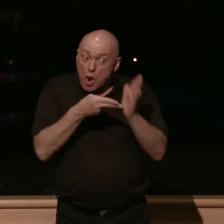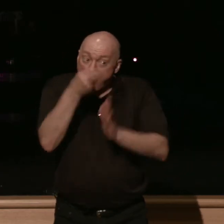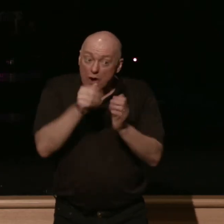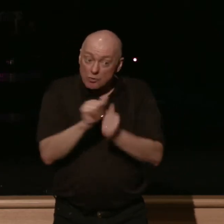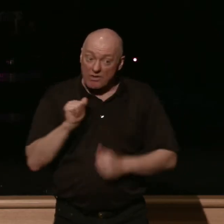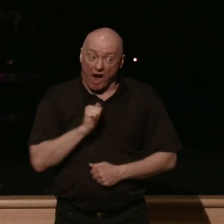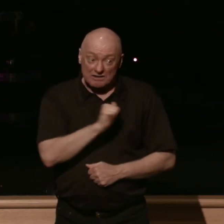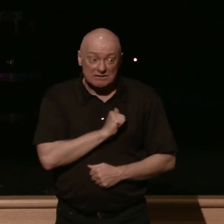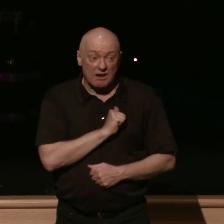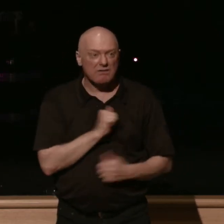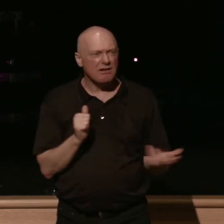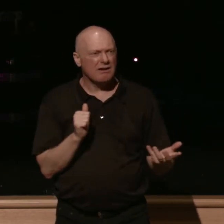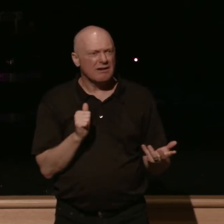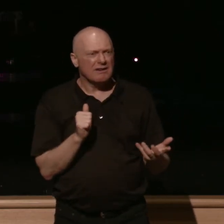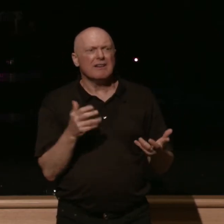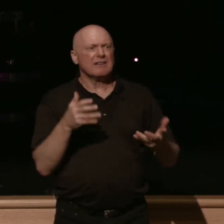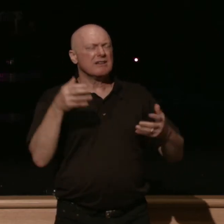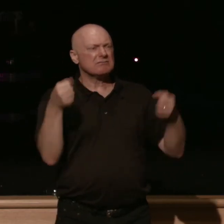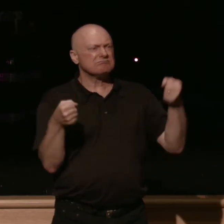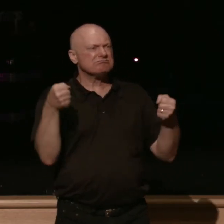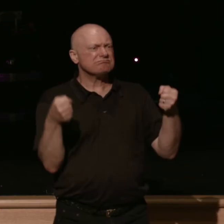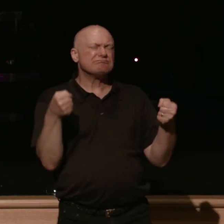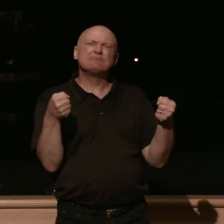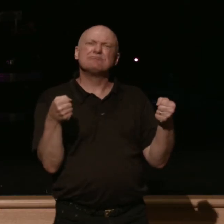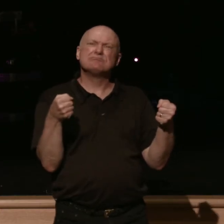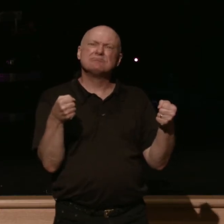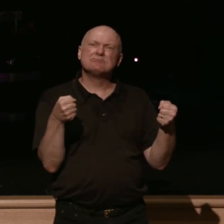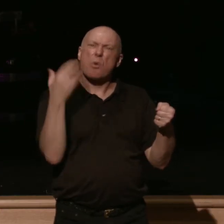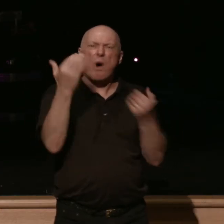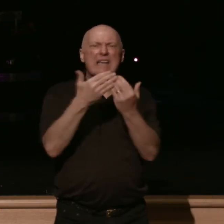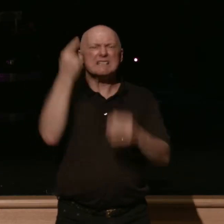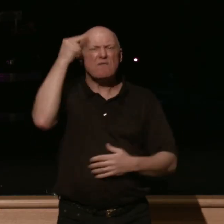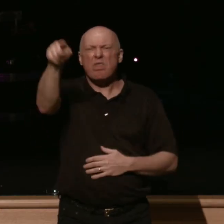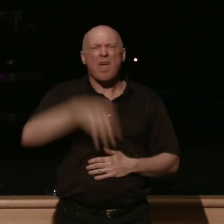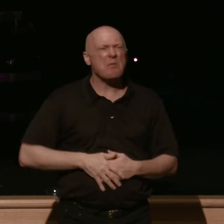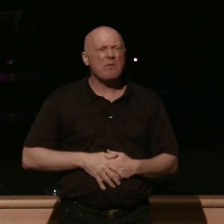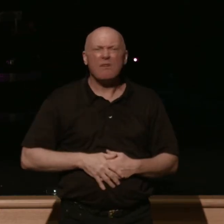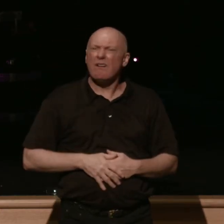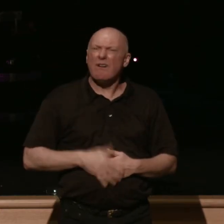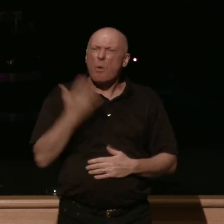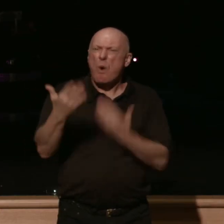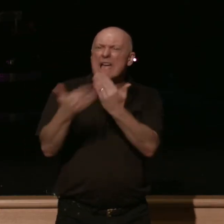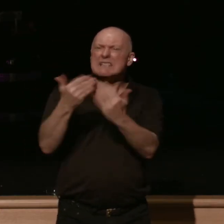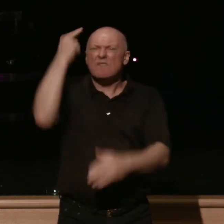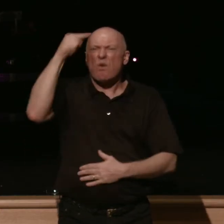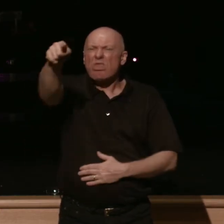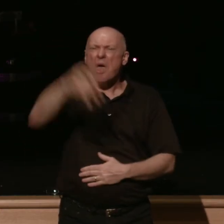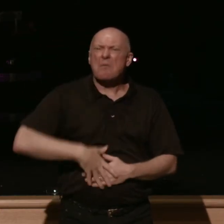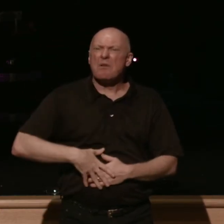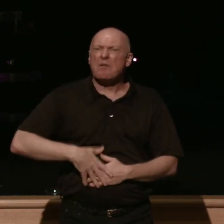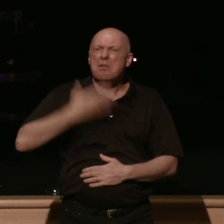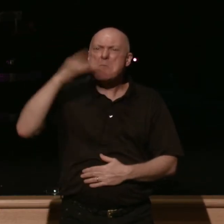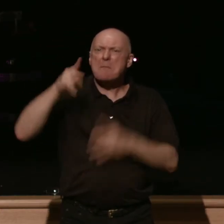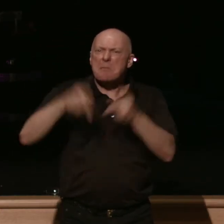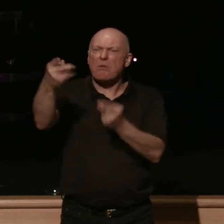driving why why why is it so easy for them why is it so hard for me why is it so easy and so hard for me